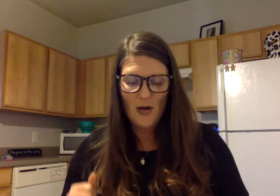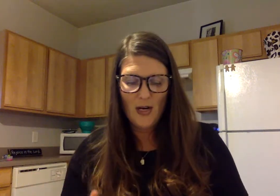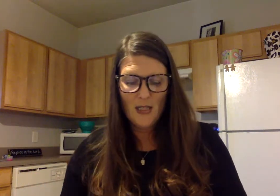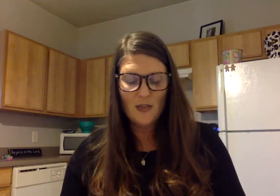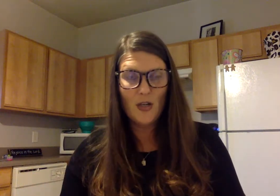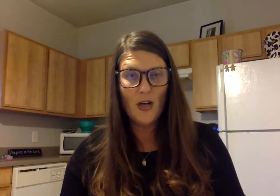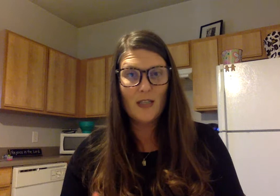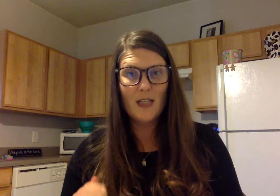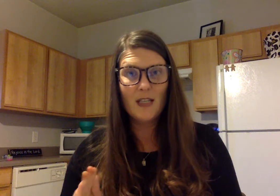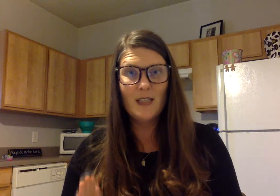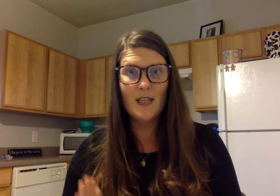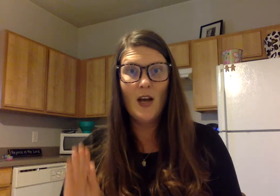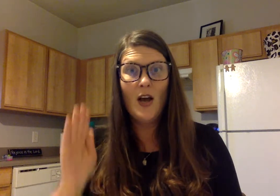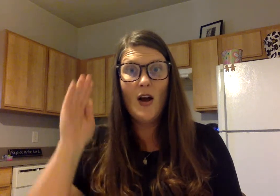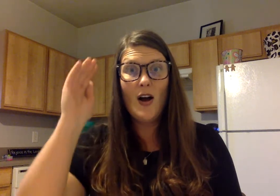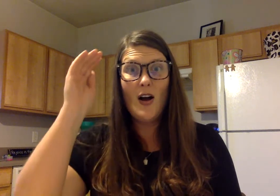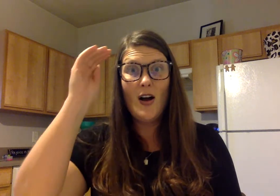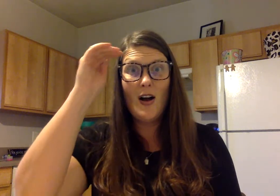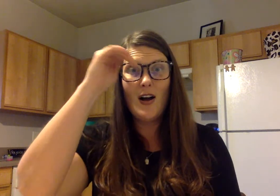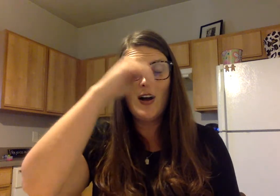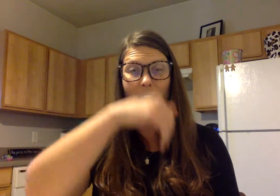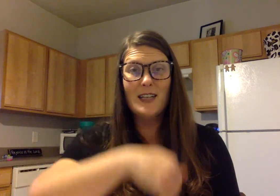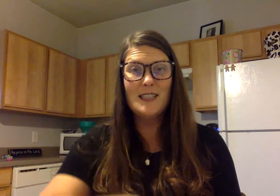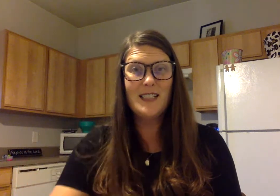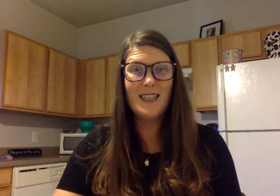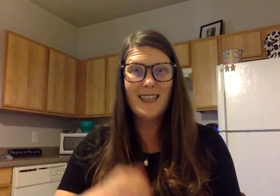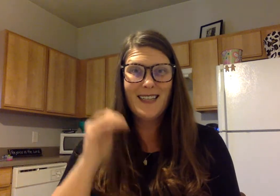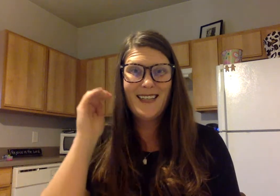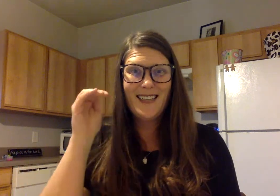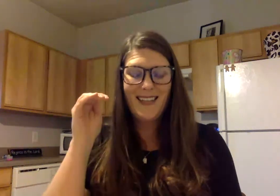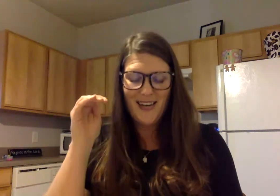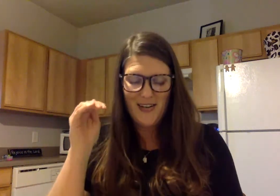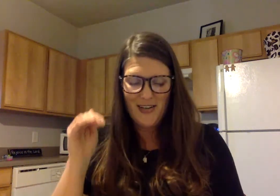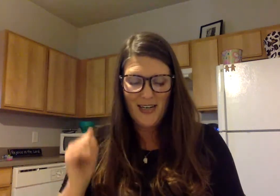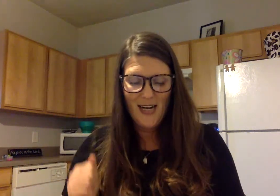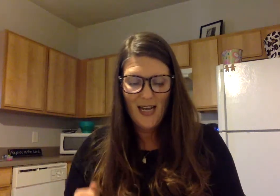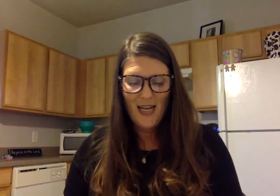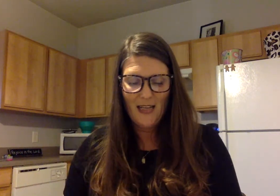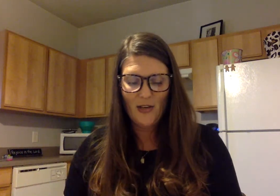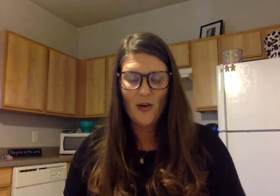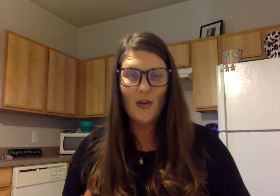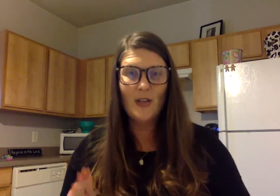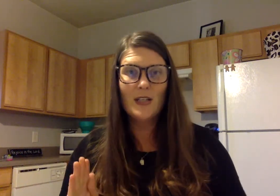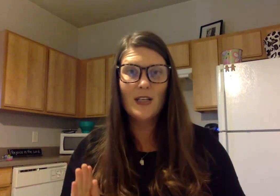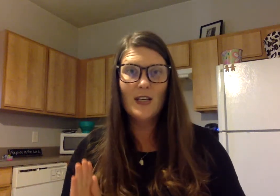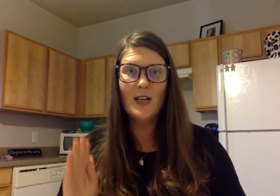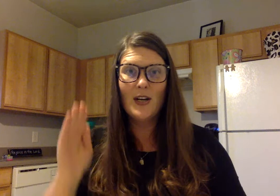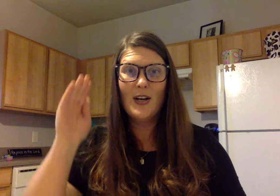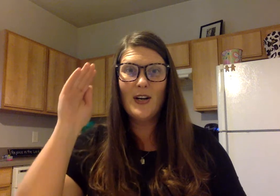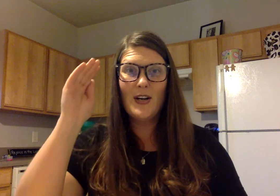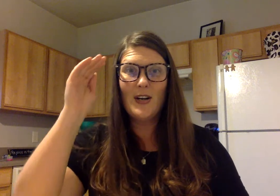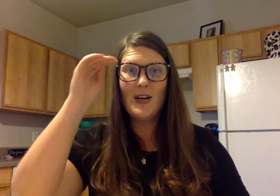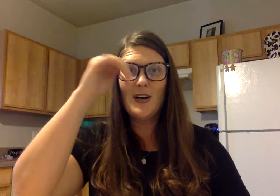or, dart, d, art, r, and girl, g, ur,